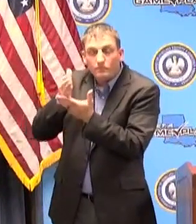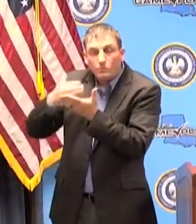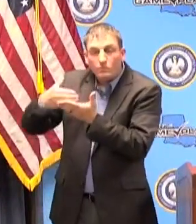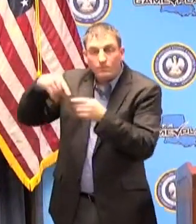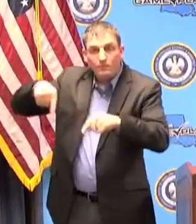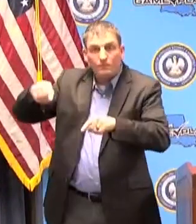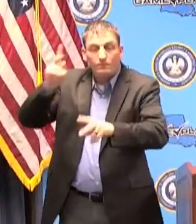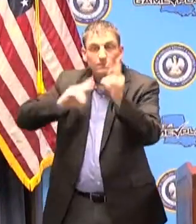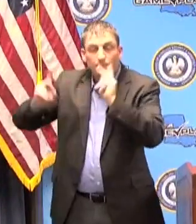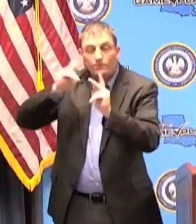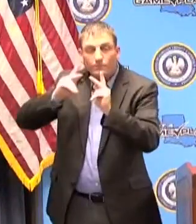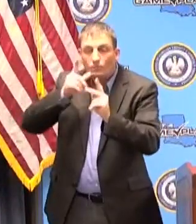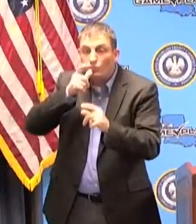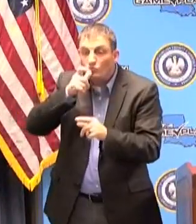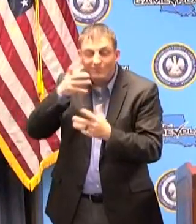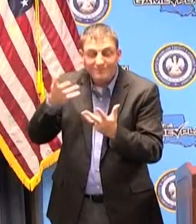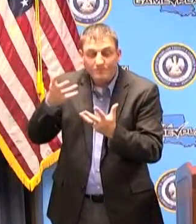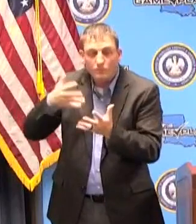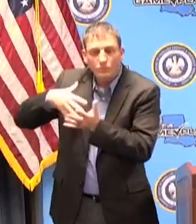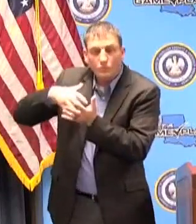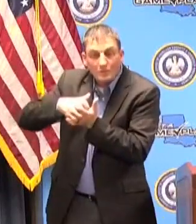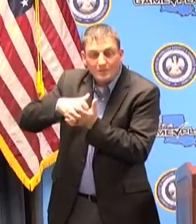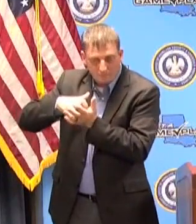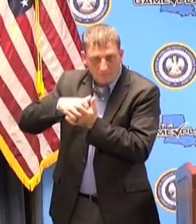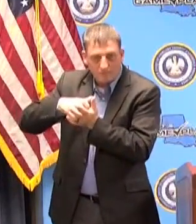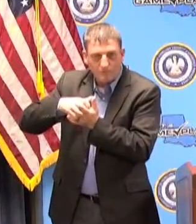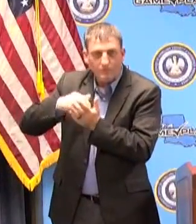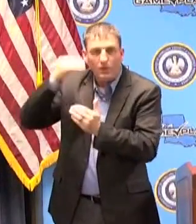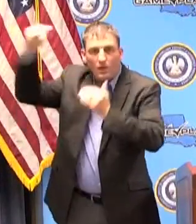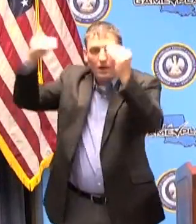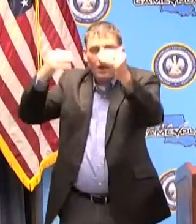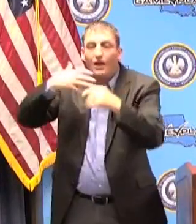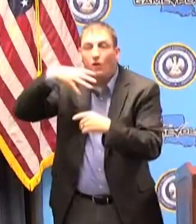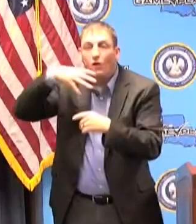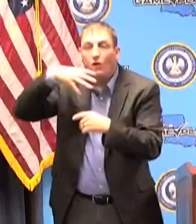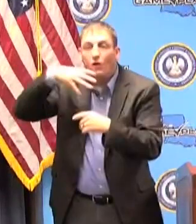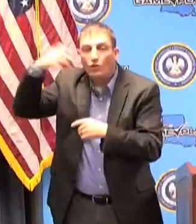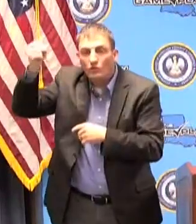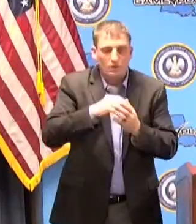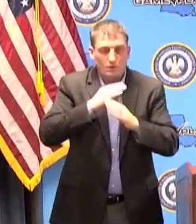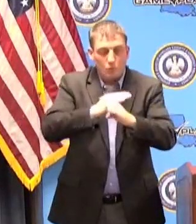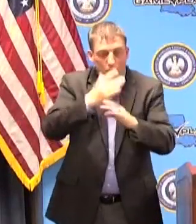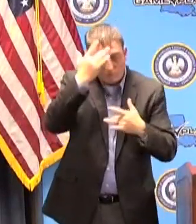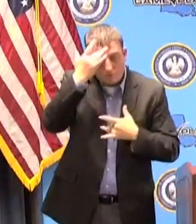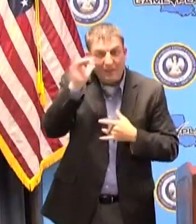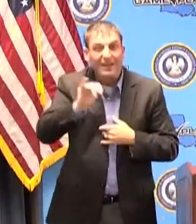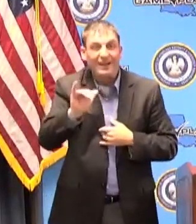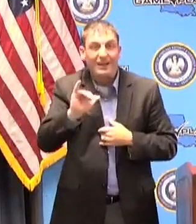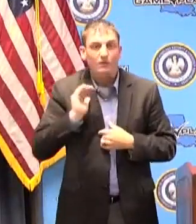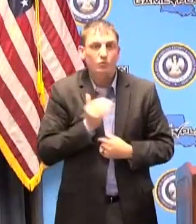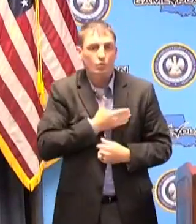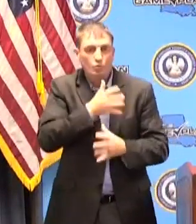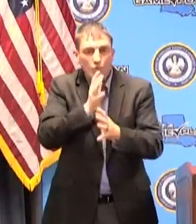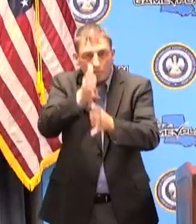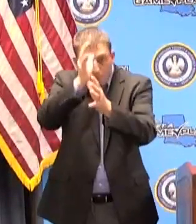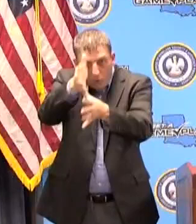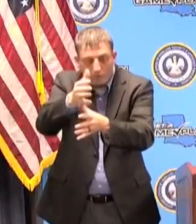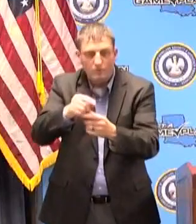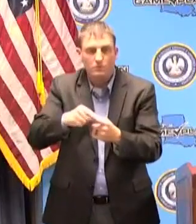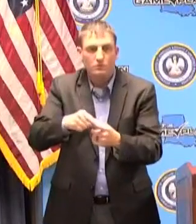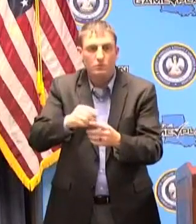infection are the elderly and people with comorbid conditions the elderly are our grandparents and our great-grandparents